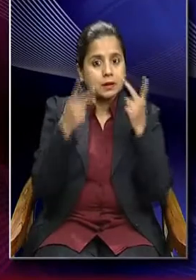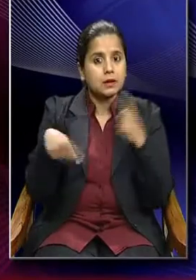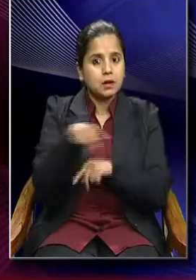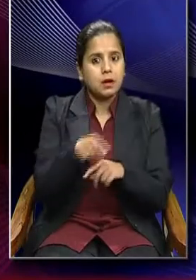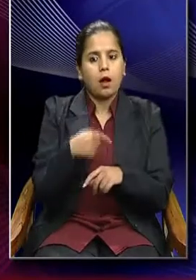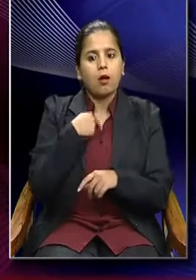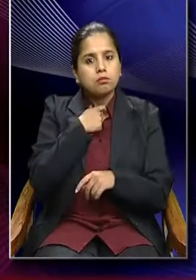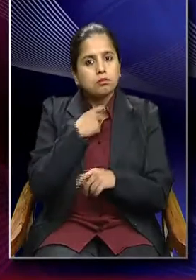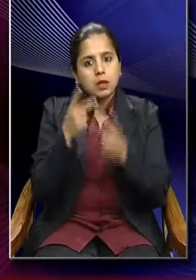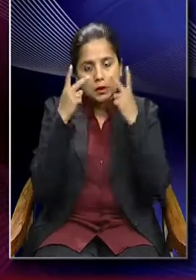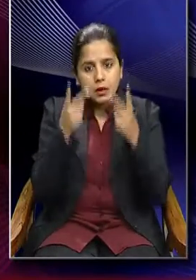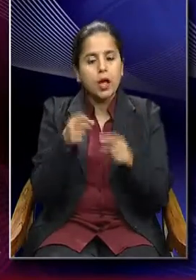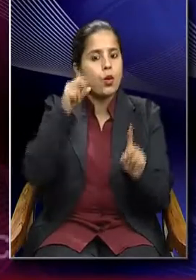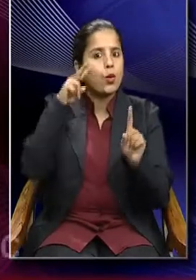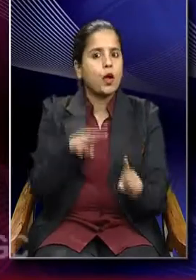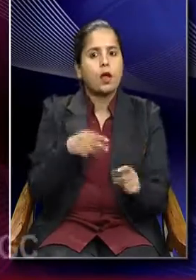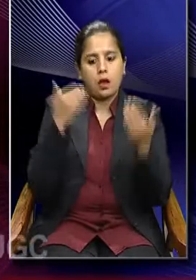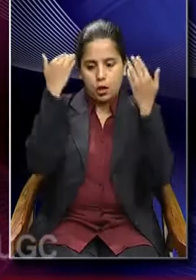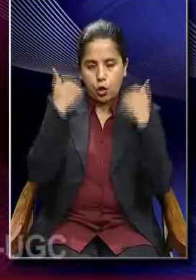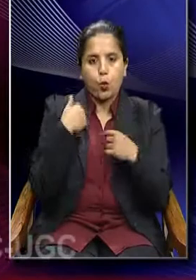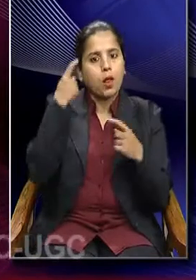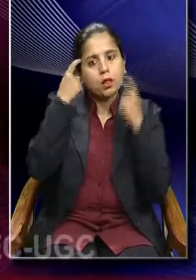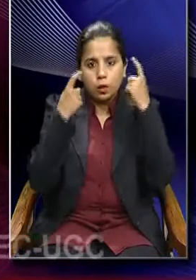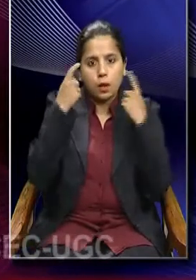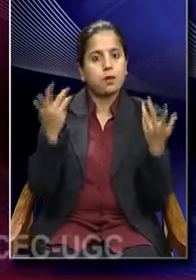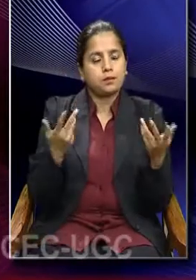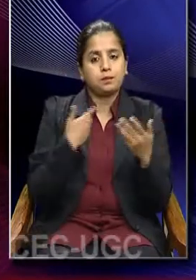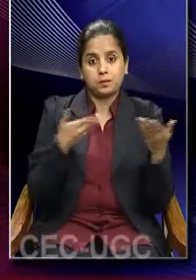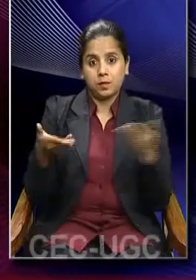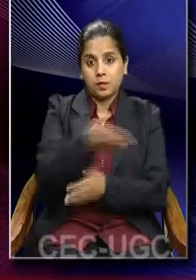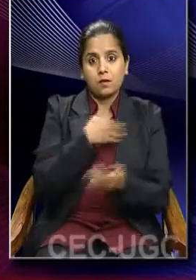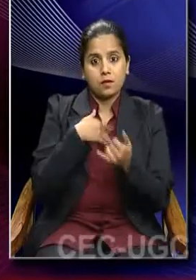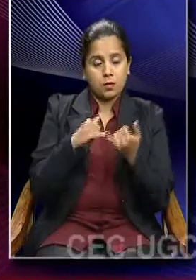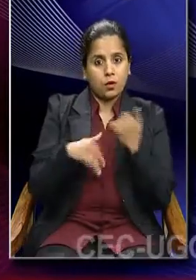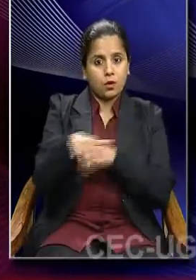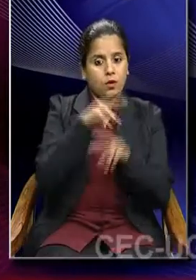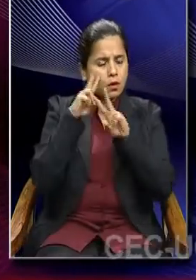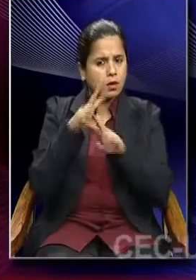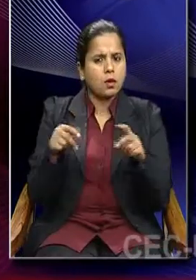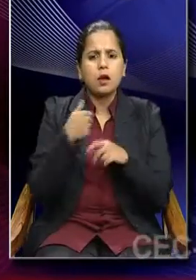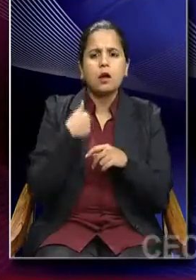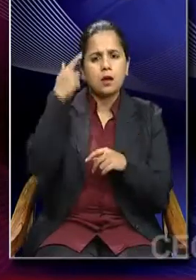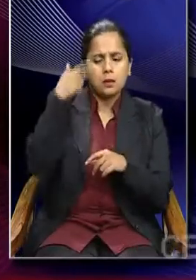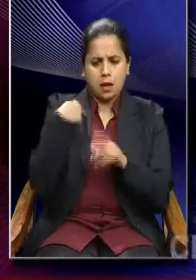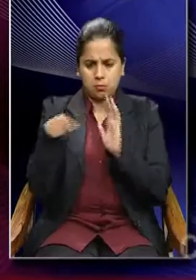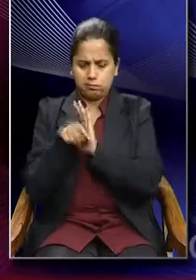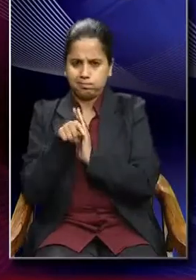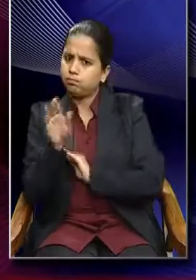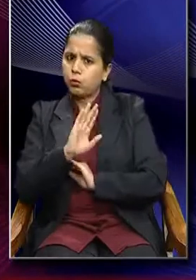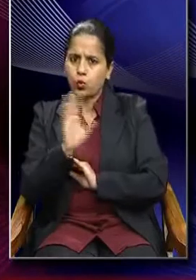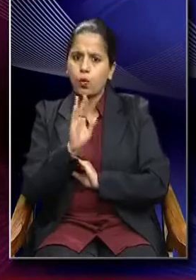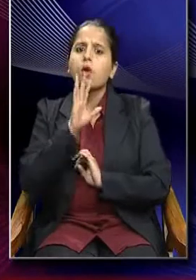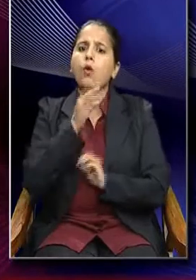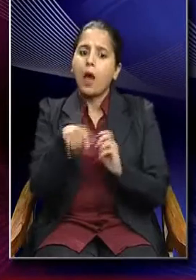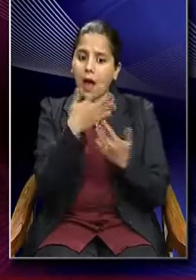deterministic view of human thought. So, we as sociologists are not passive. Neither is